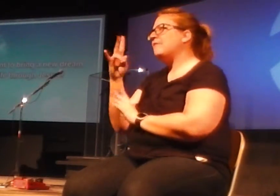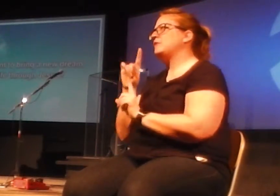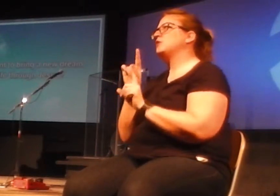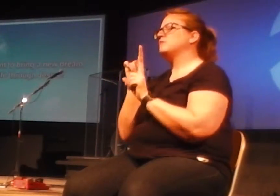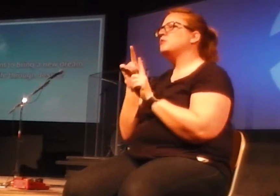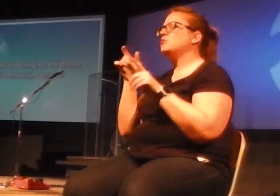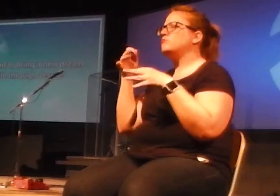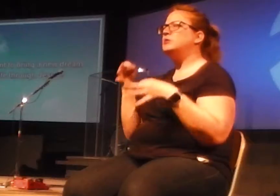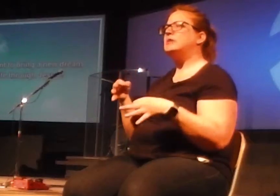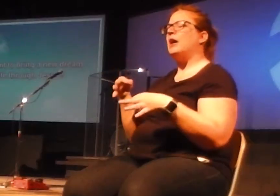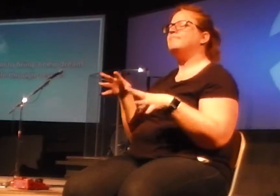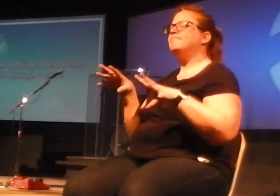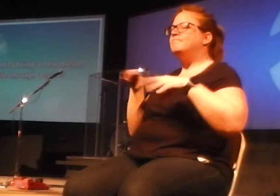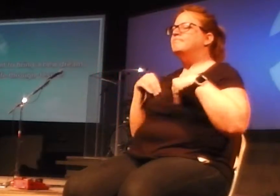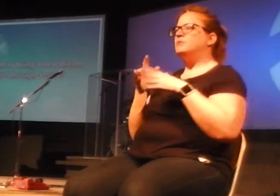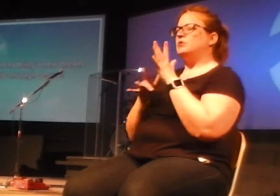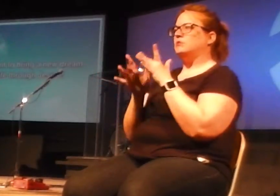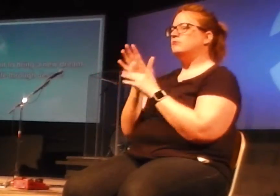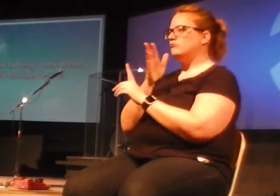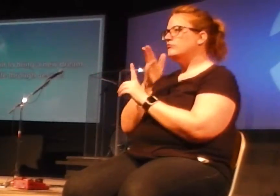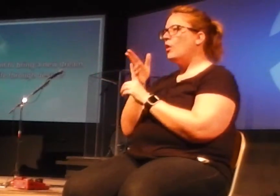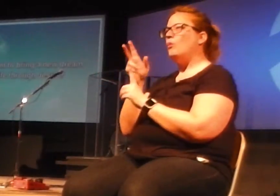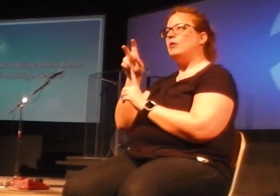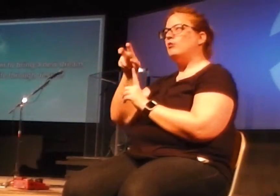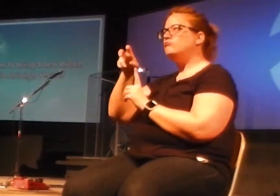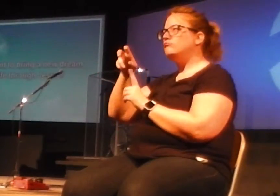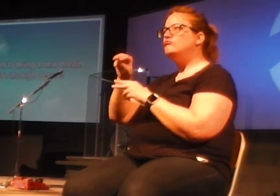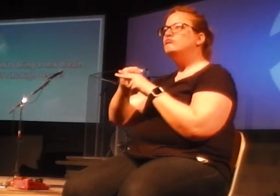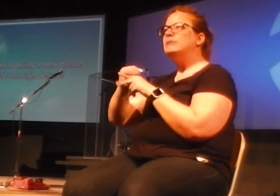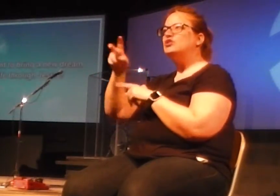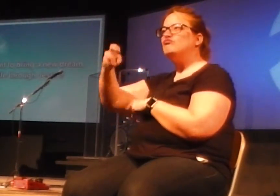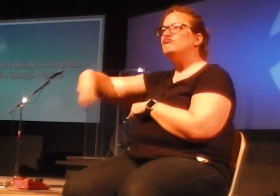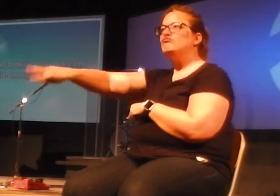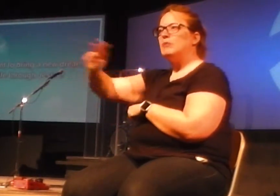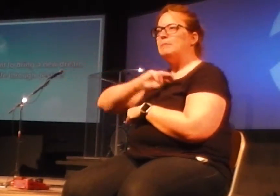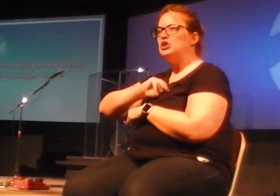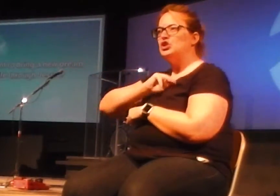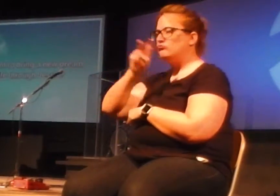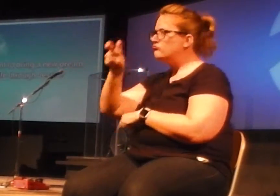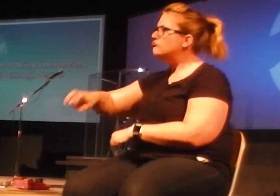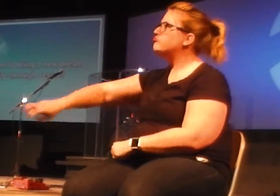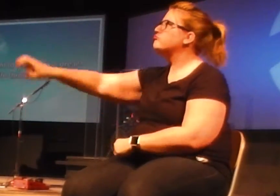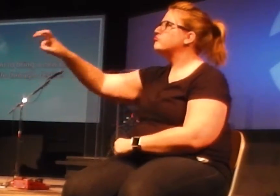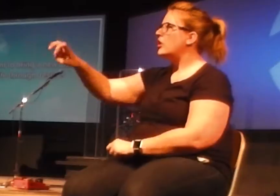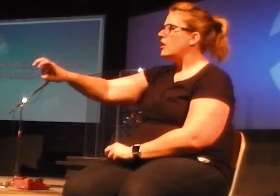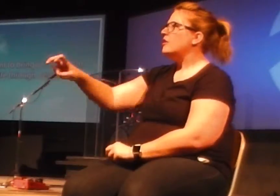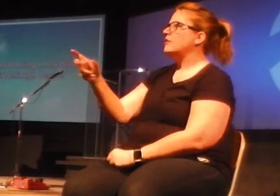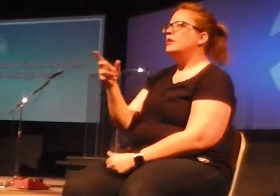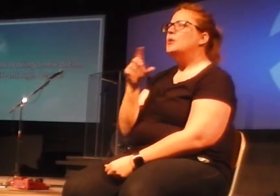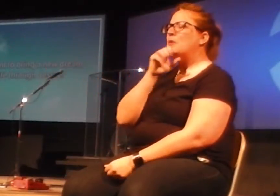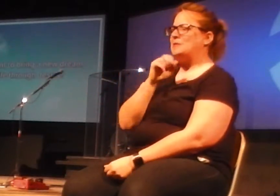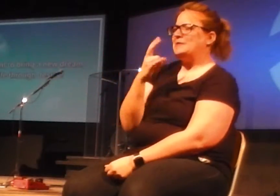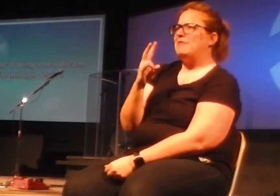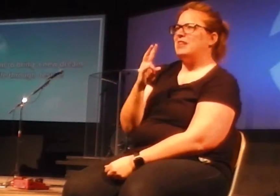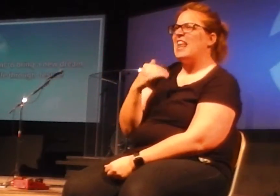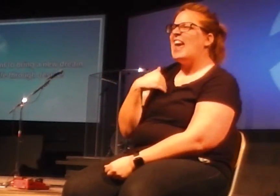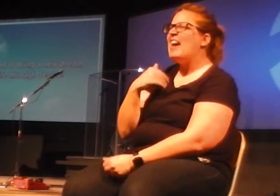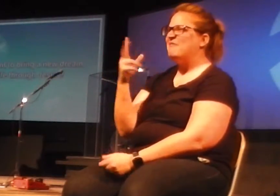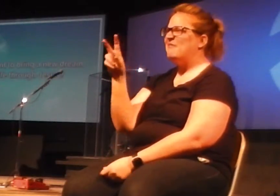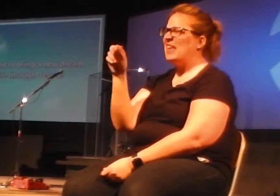Jesus, there was a missions trip. So myself and a group of other students at 17 years old, we got into a 15-passenger van. And